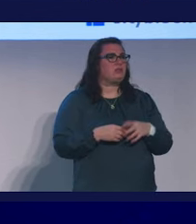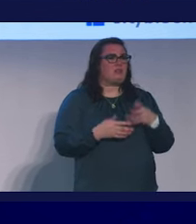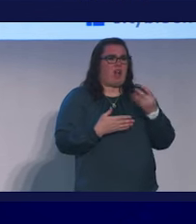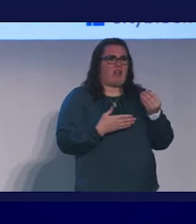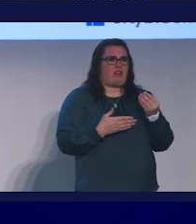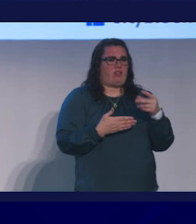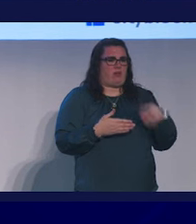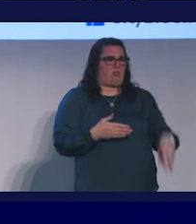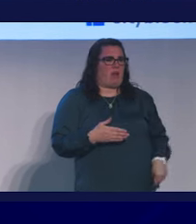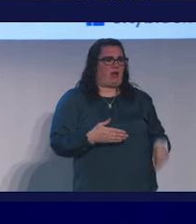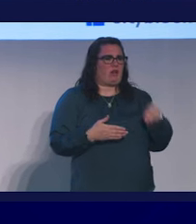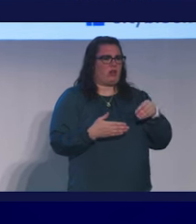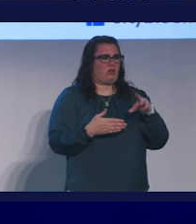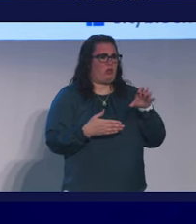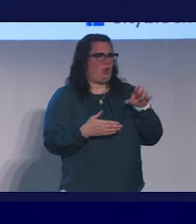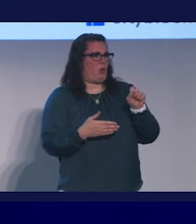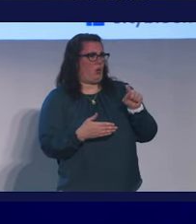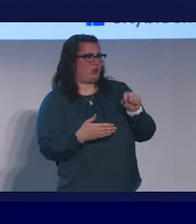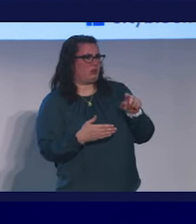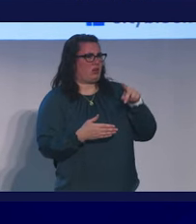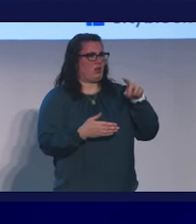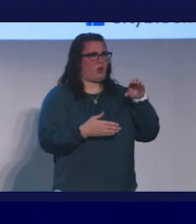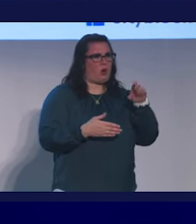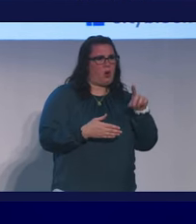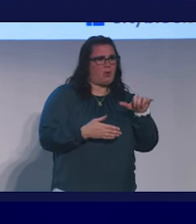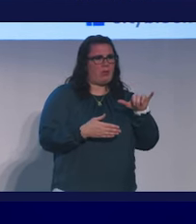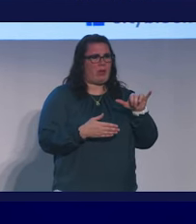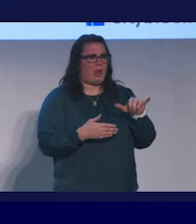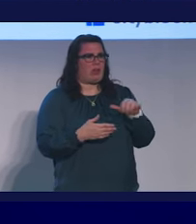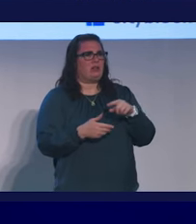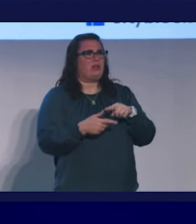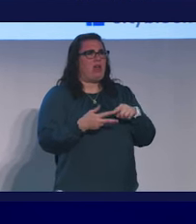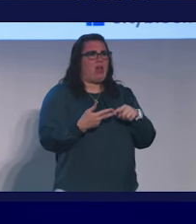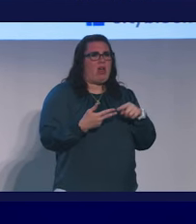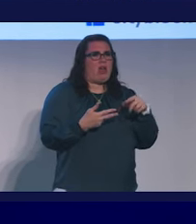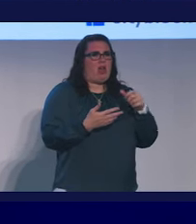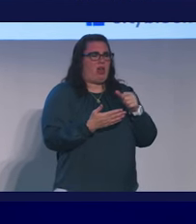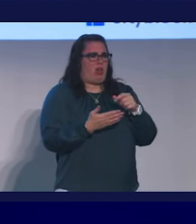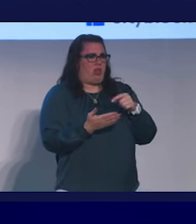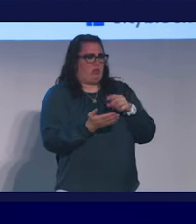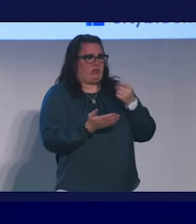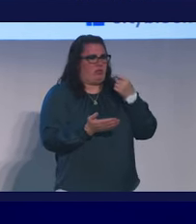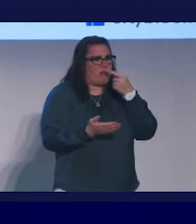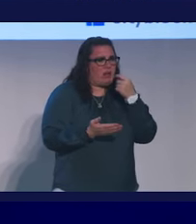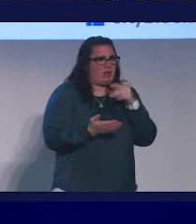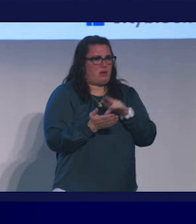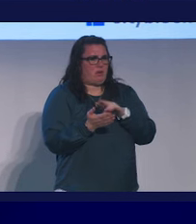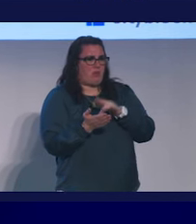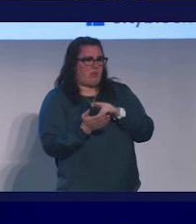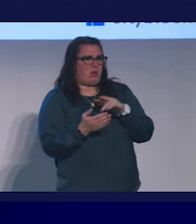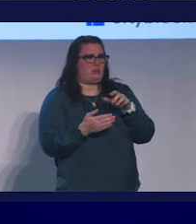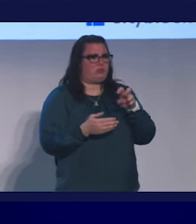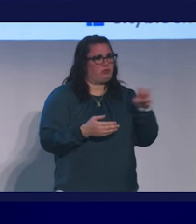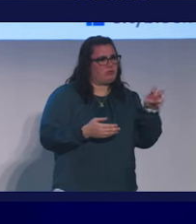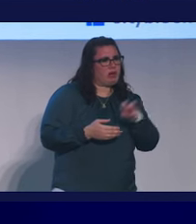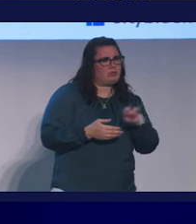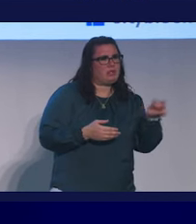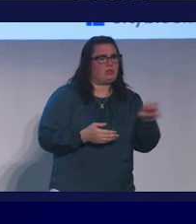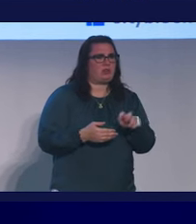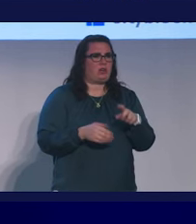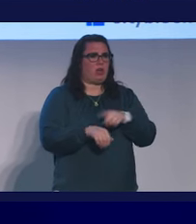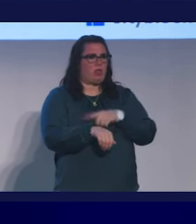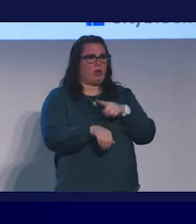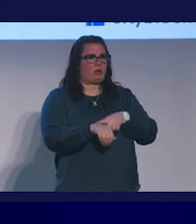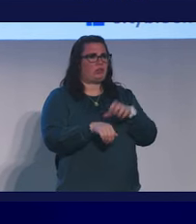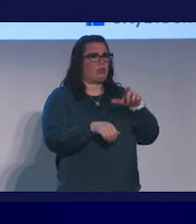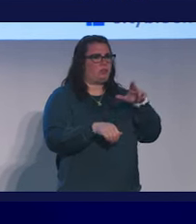-pocket costs, the co-pays, the drug bills, the cost to get to the doctor's office, cost for long-term care